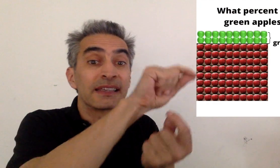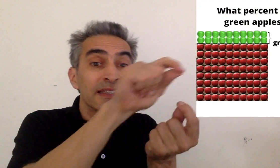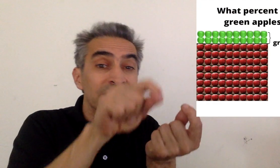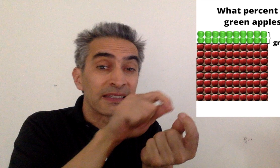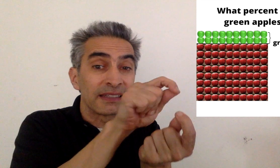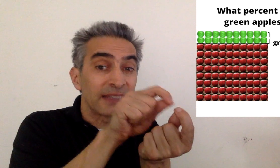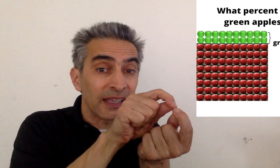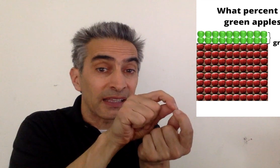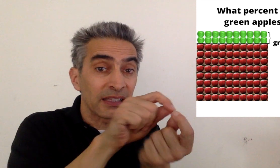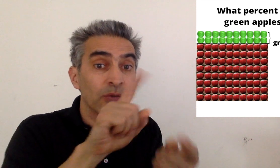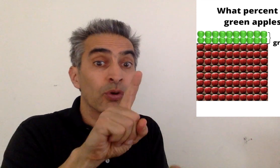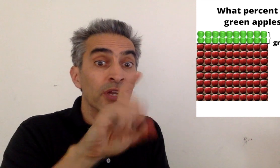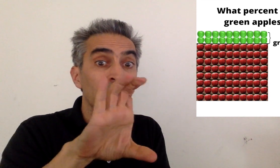exactly 100 apples.